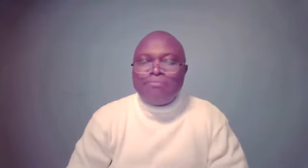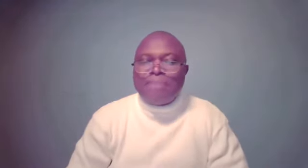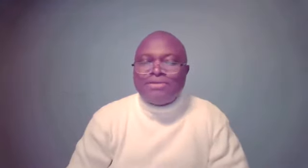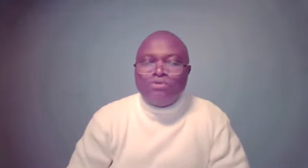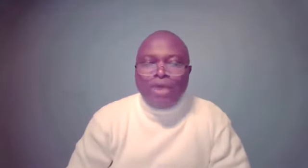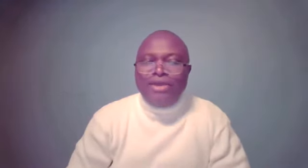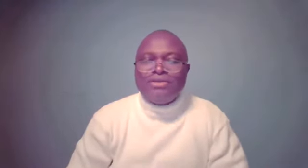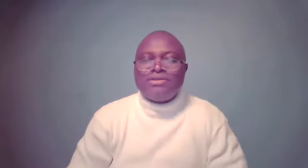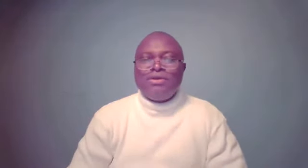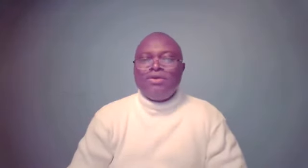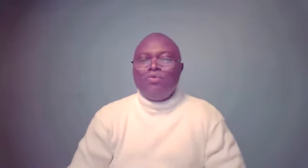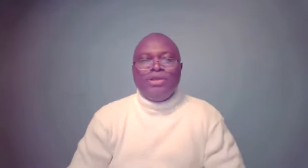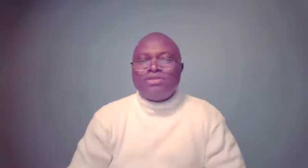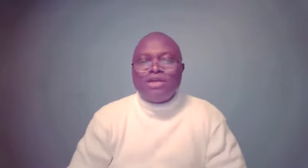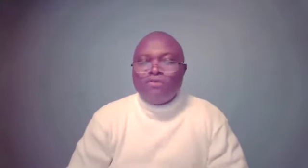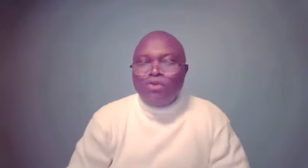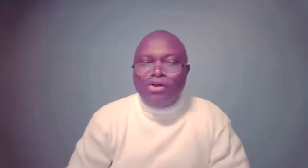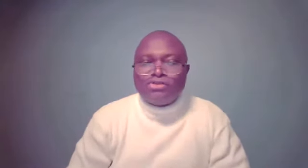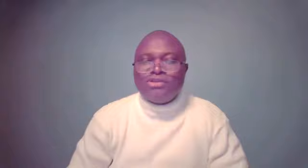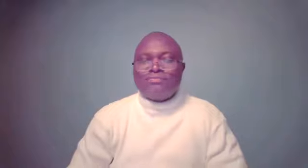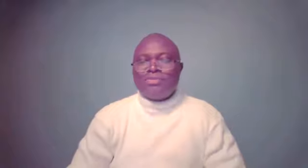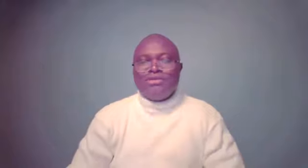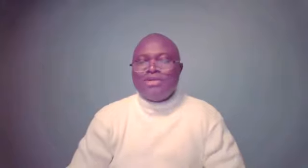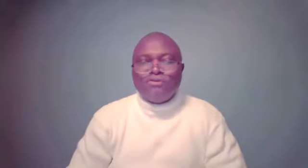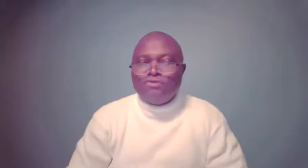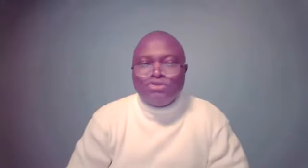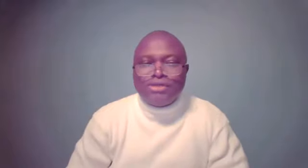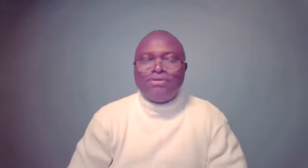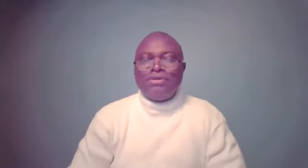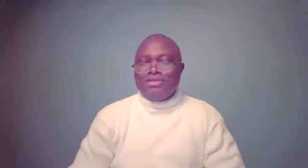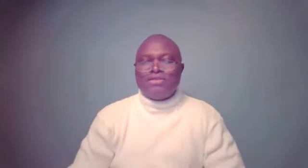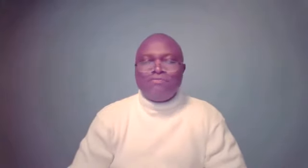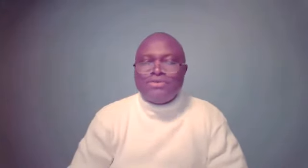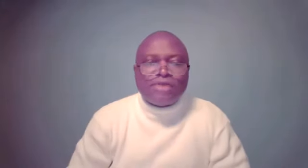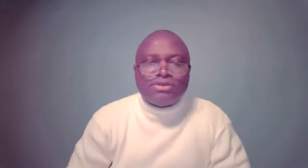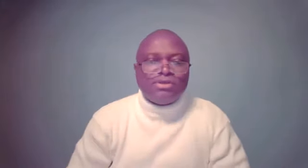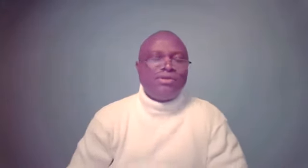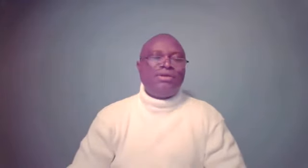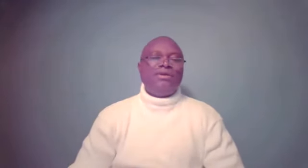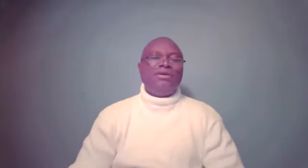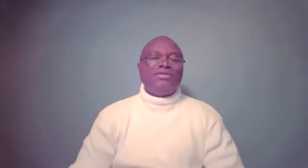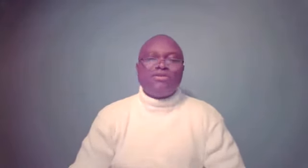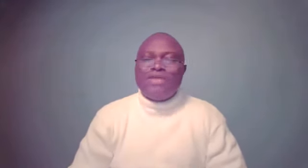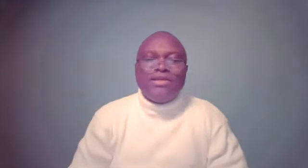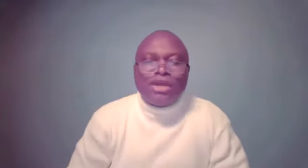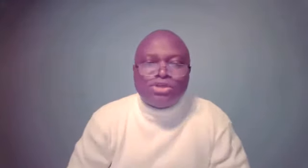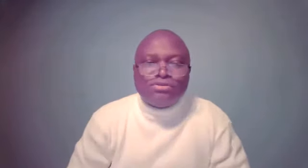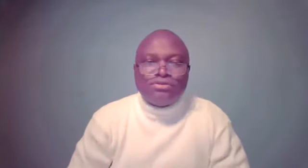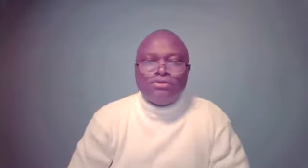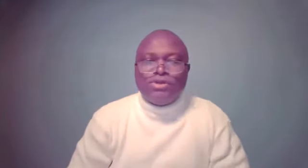parted ways with his sense of loyalty, his sense of duty, his sense of integrity, his sense of dedication to